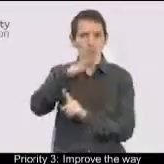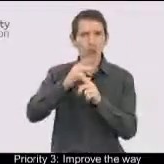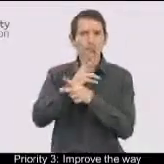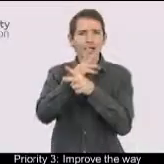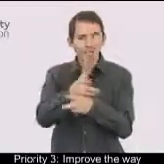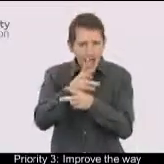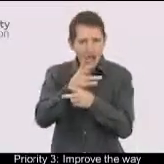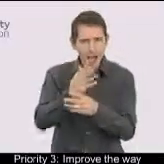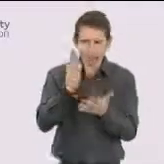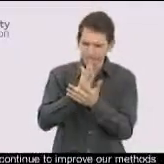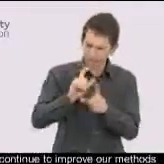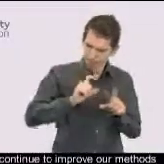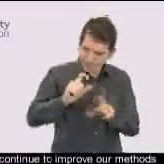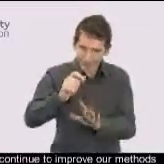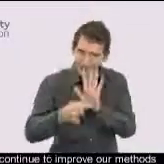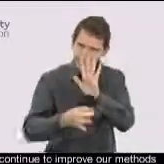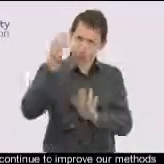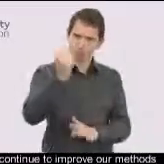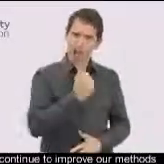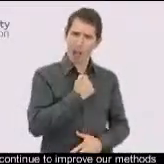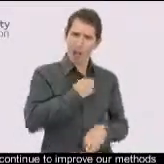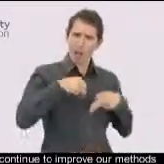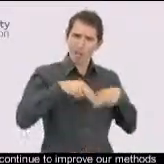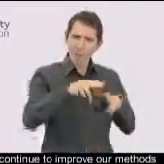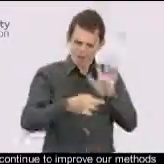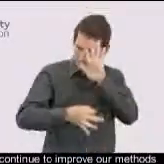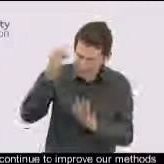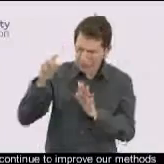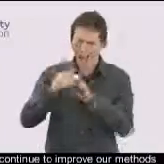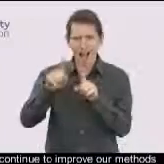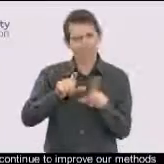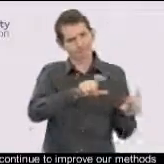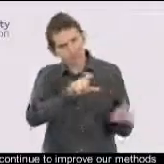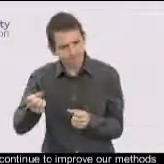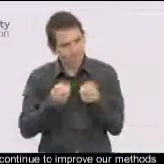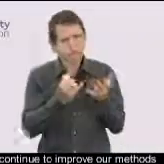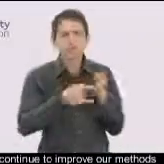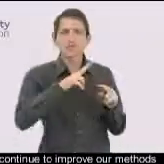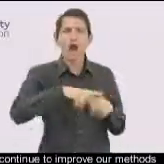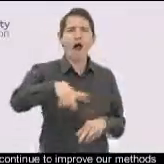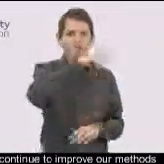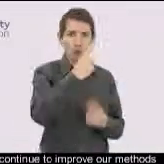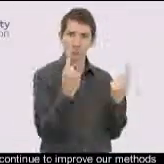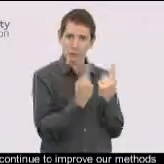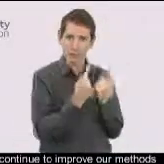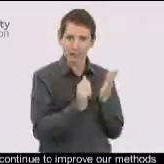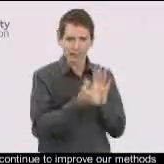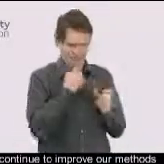our methods and provide our staff with the tools and skills they need to apply consistent and